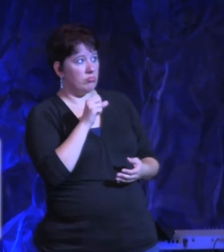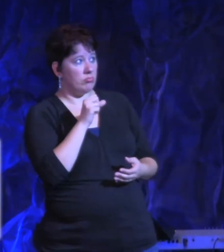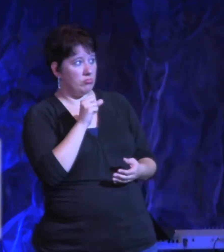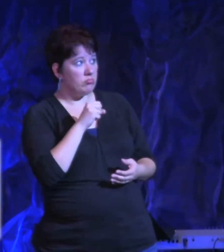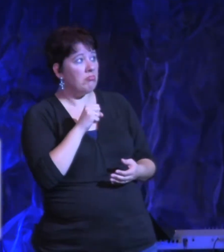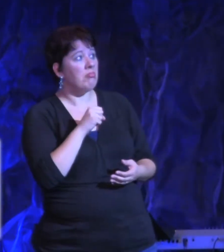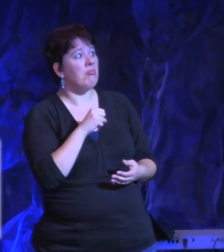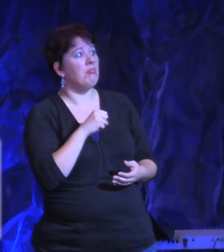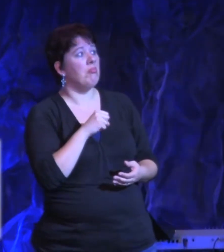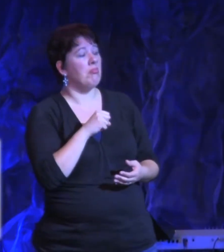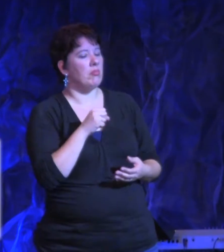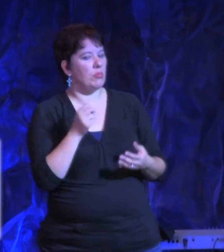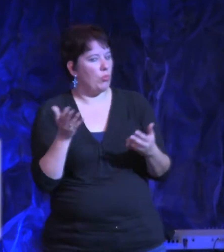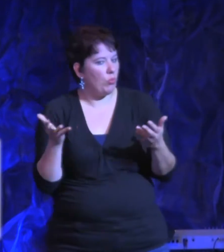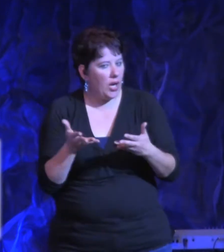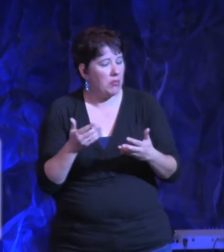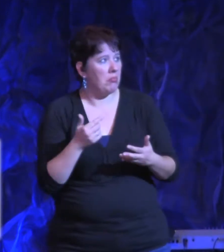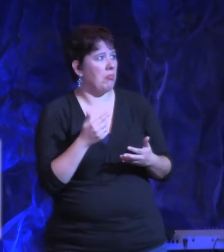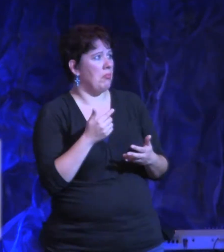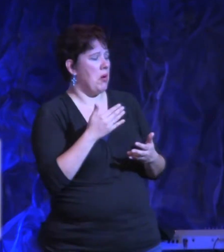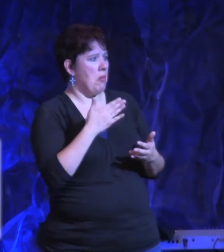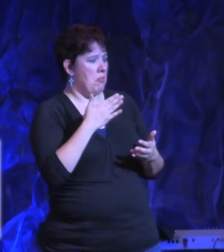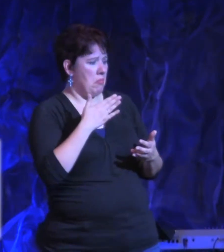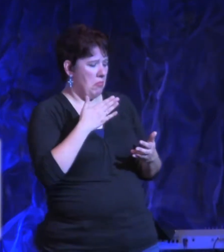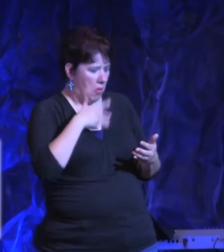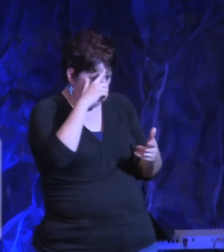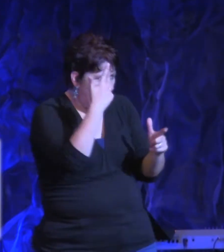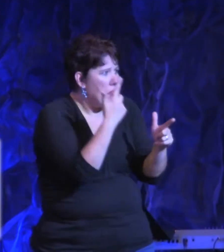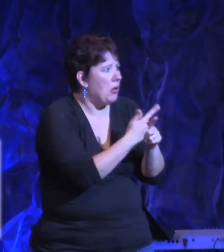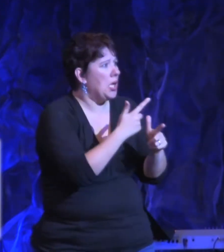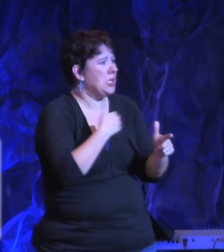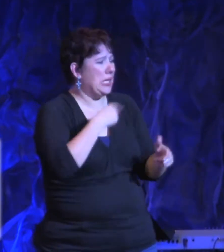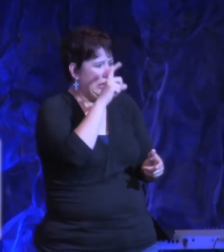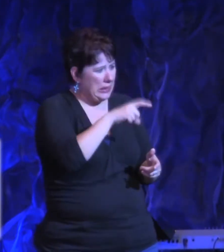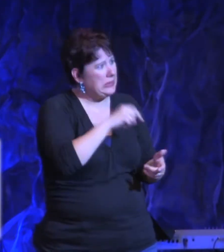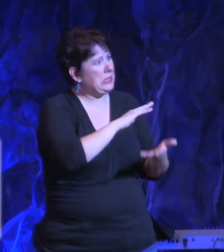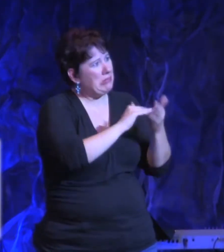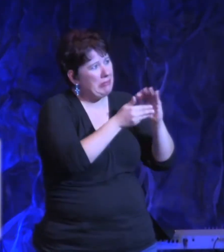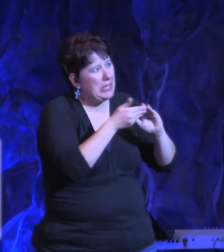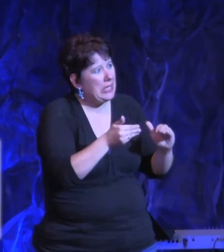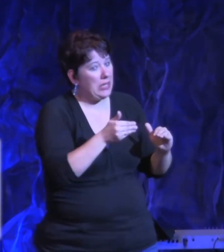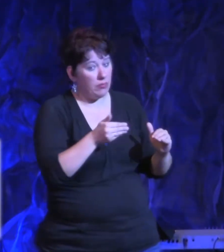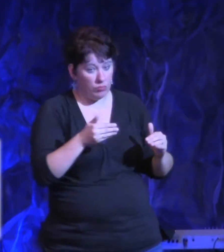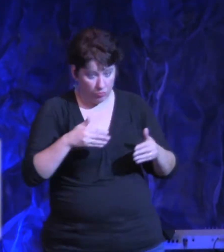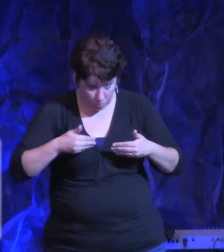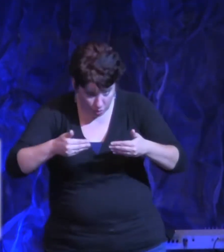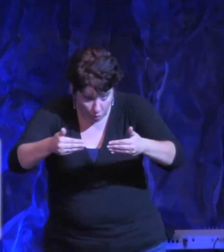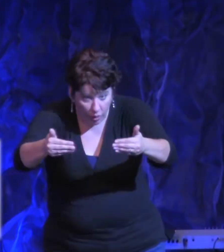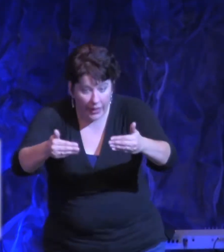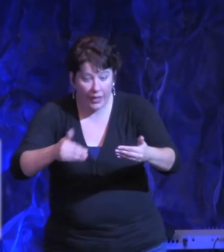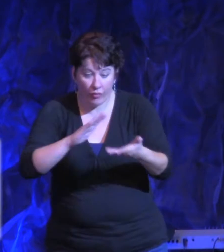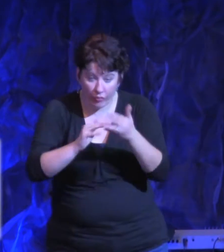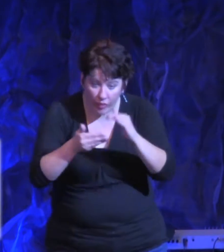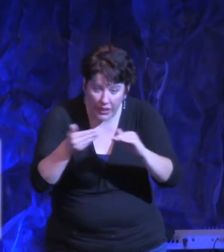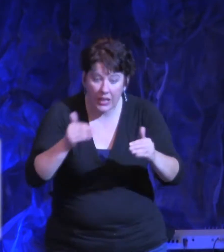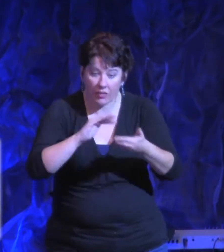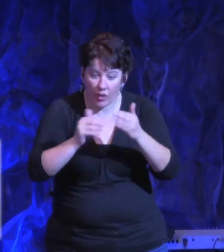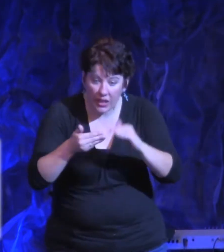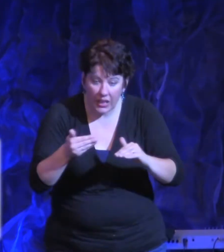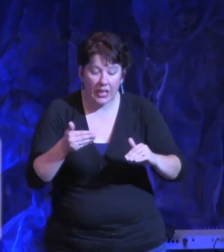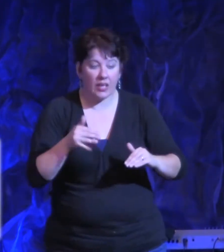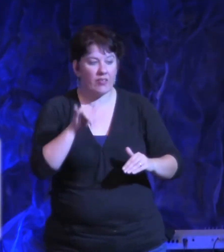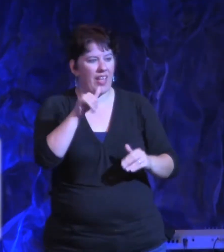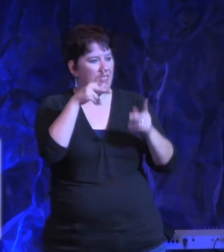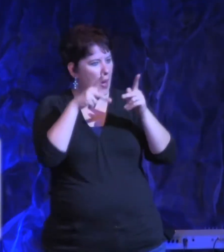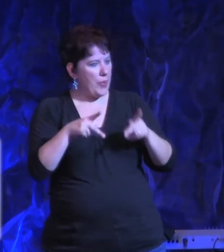forgive my brother who did it. Well, go ahead right now. Forgive him. Ask the Lord to forgive you and forgive them. And they'll just open up their